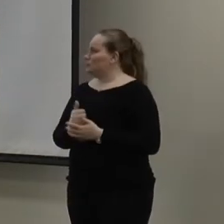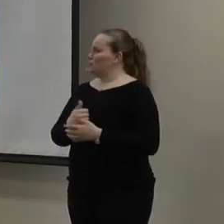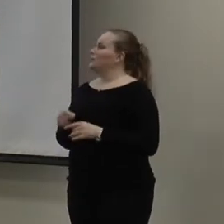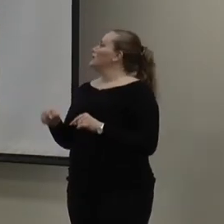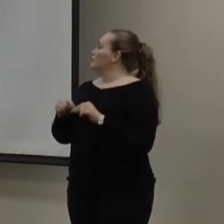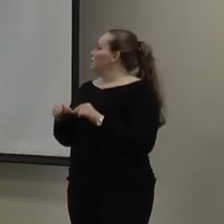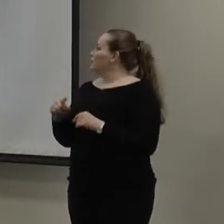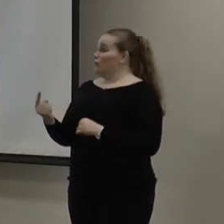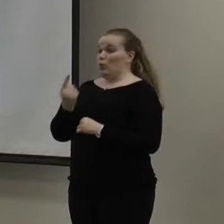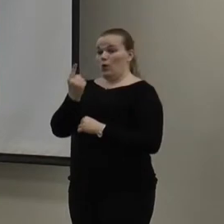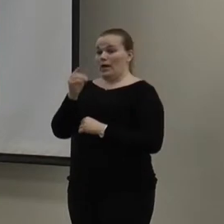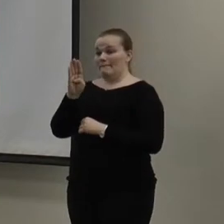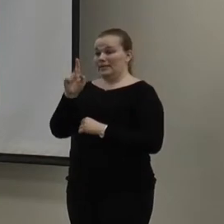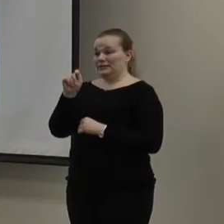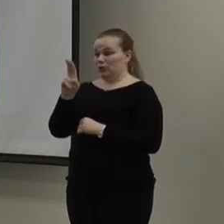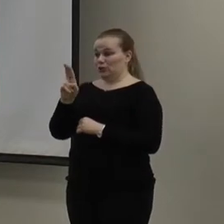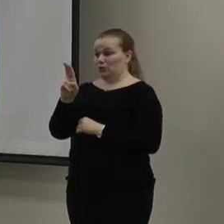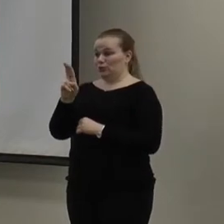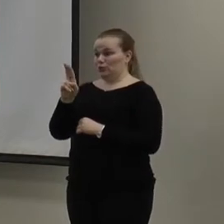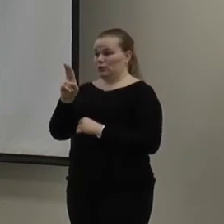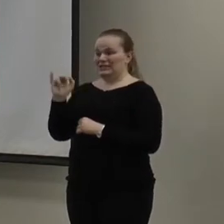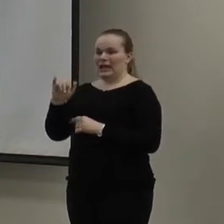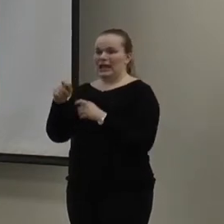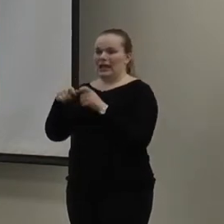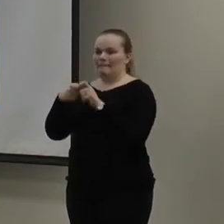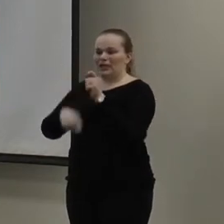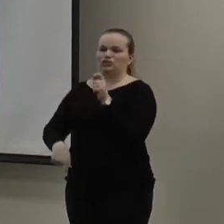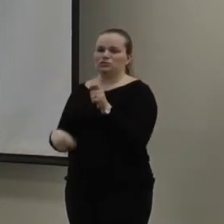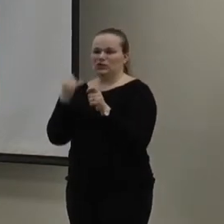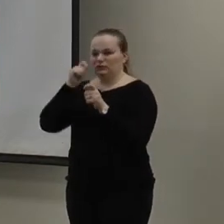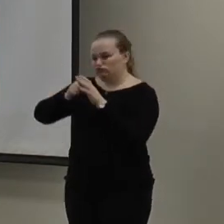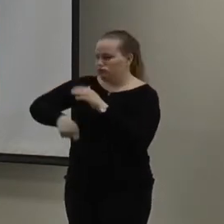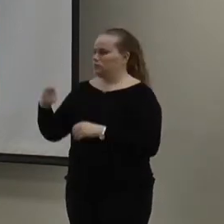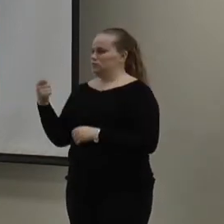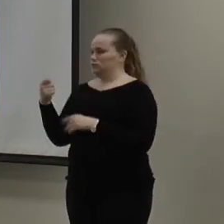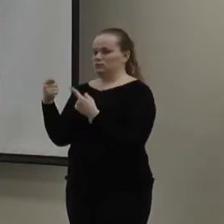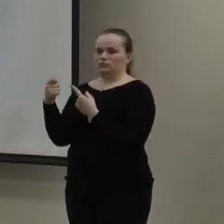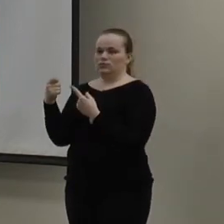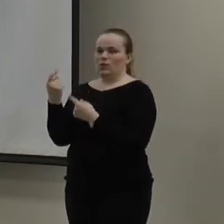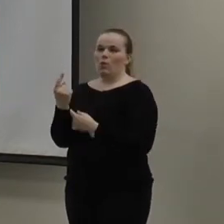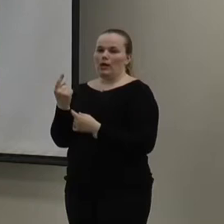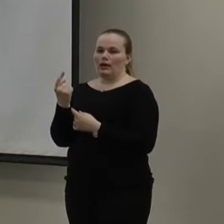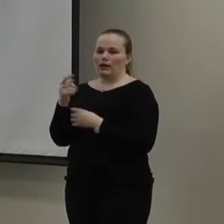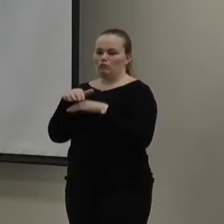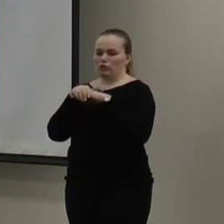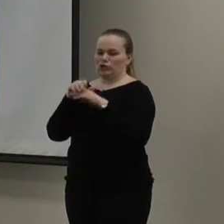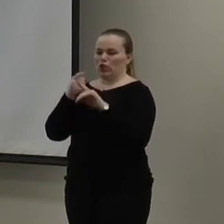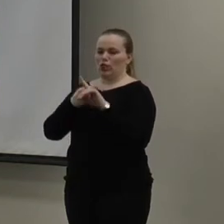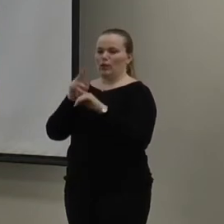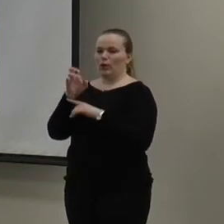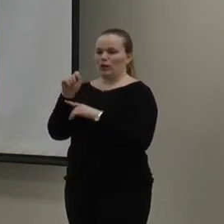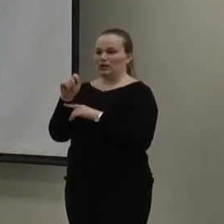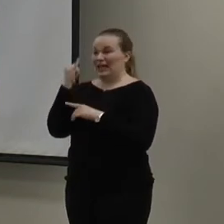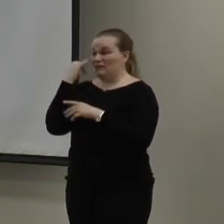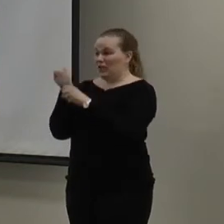So, one BTU is a match. So, if go to strike a match, that's one British thermal unit. If go